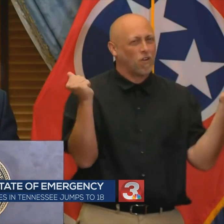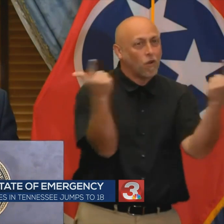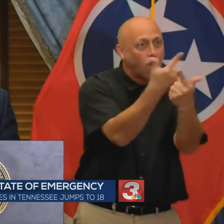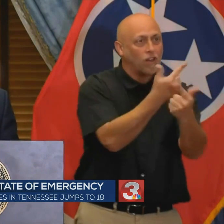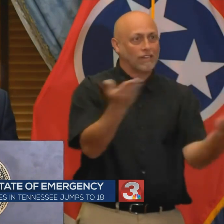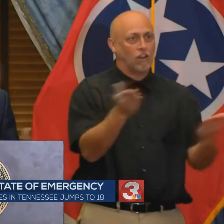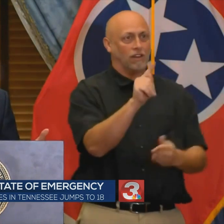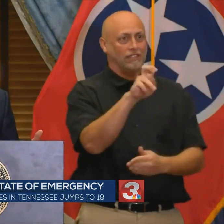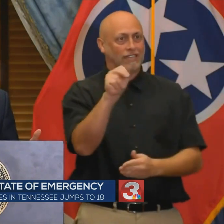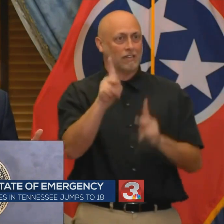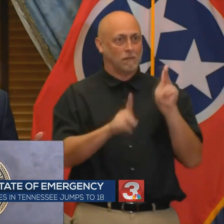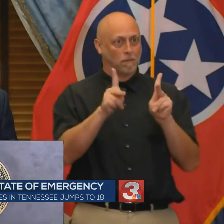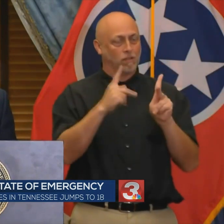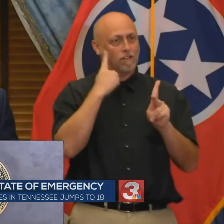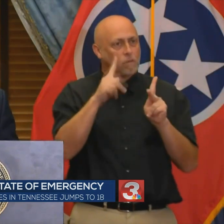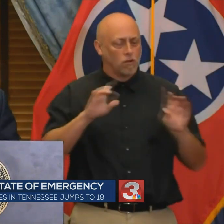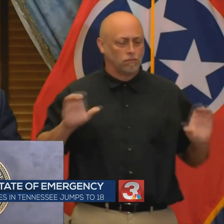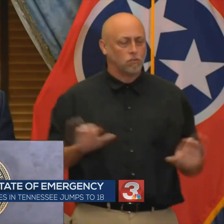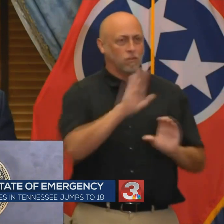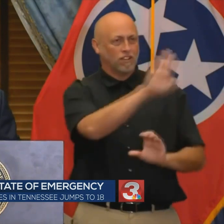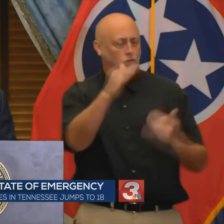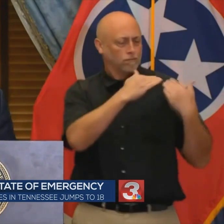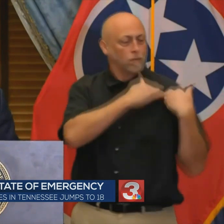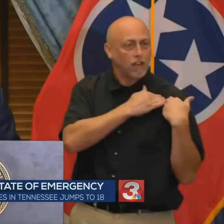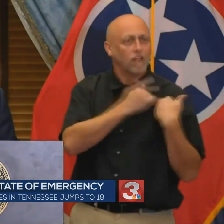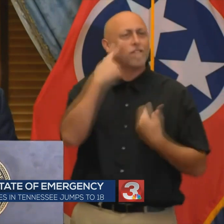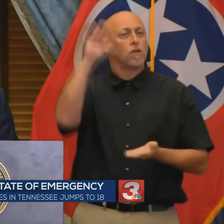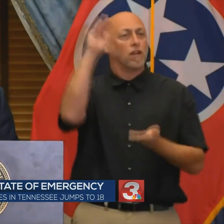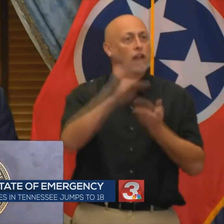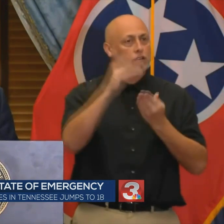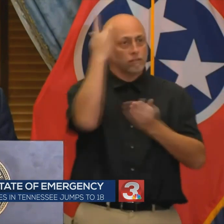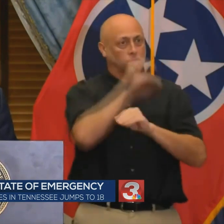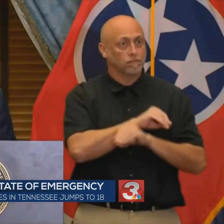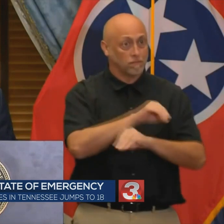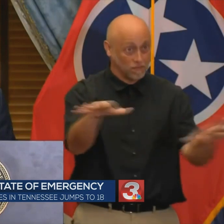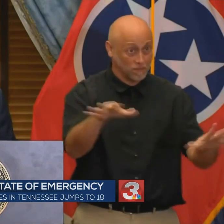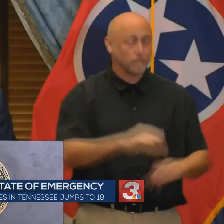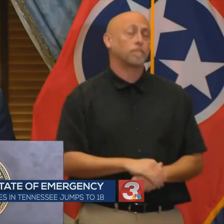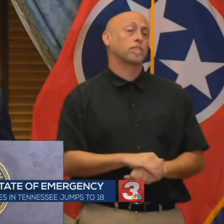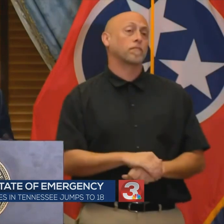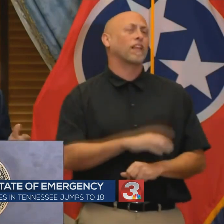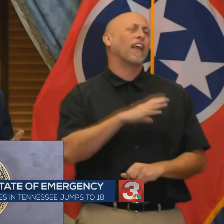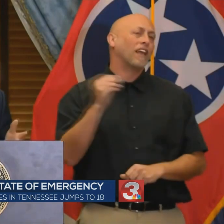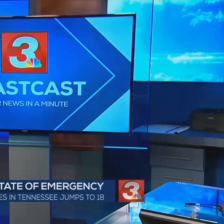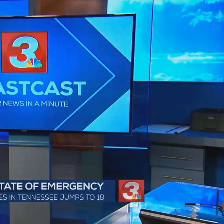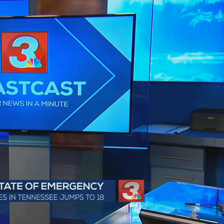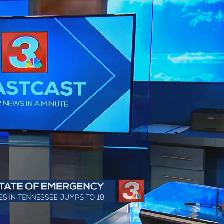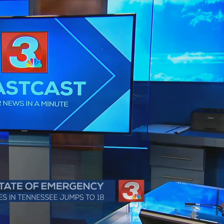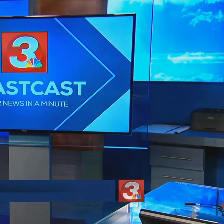into the state for help with the response. The Tennessee Department of Health says the number of cases is now 18 statewide.